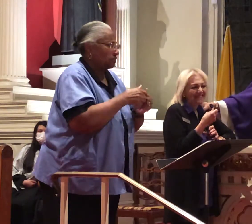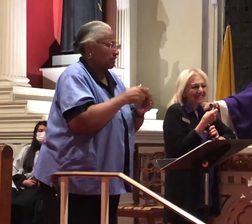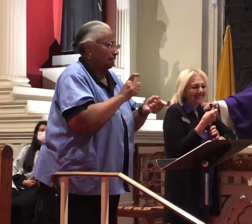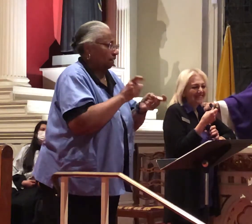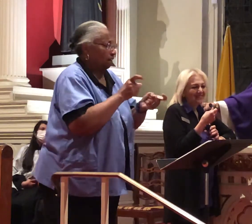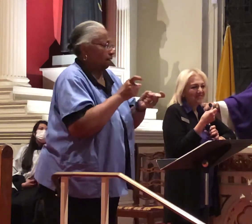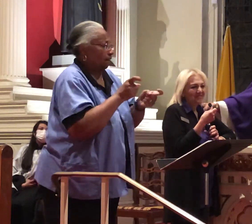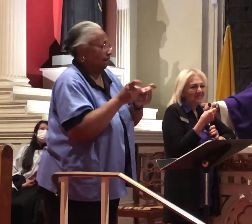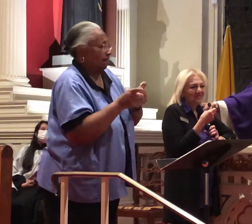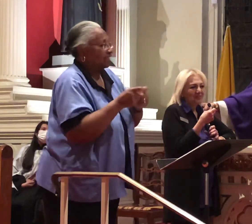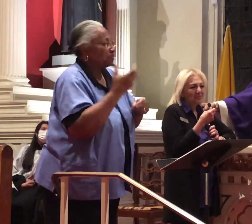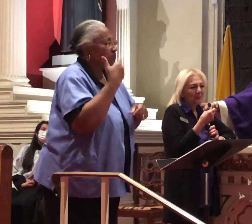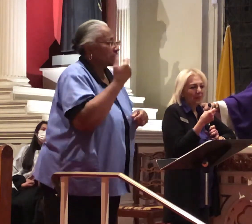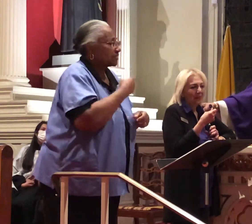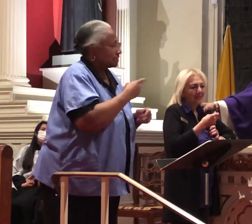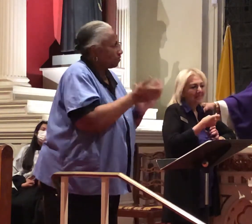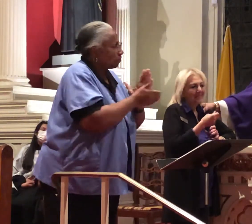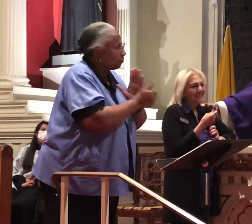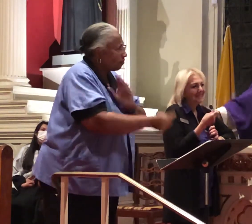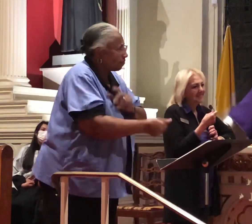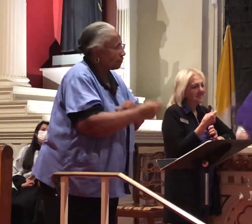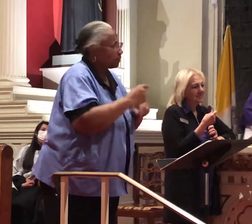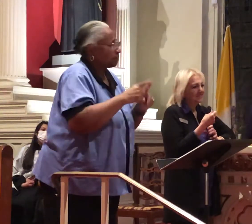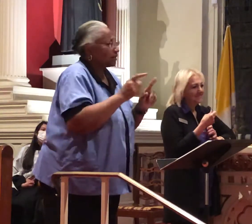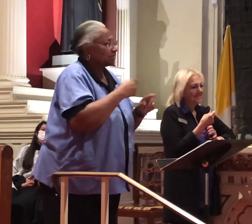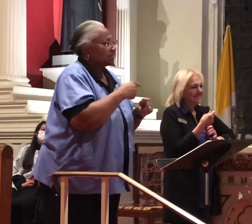I can tell because she is an excellent translator